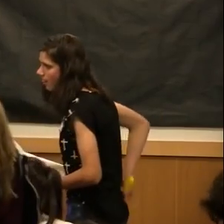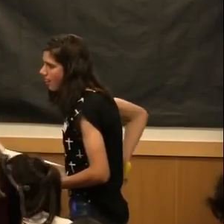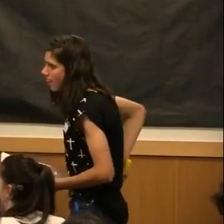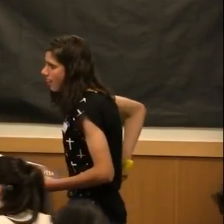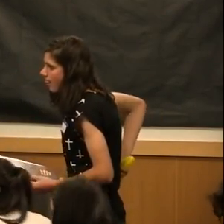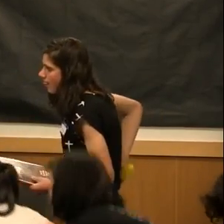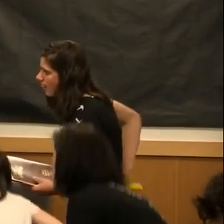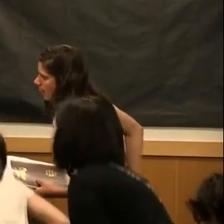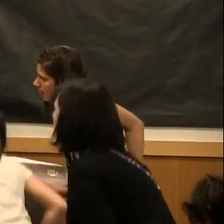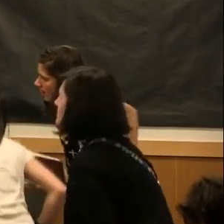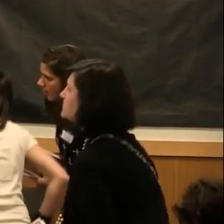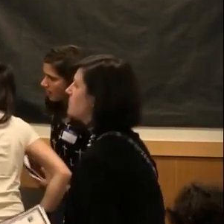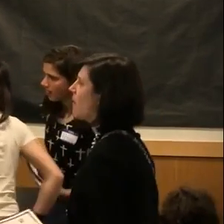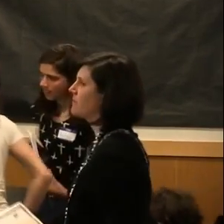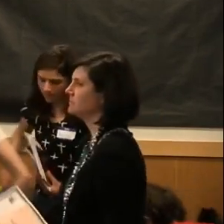right. All right. right.